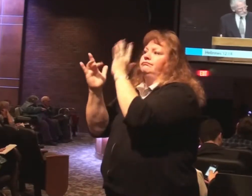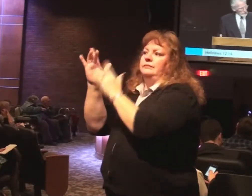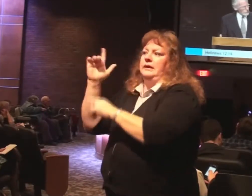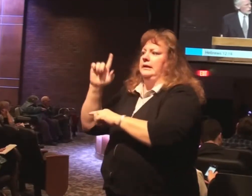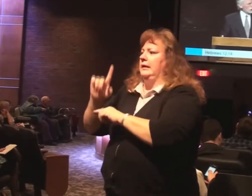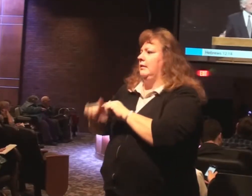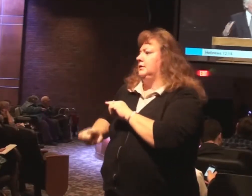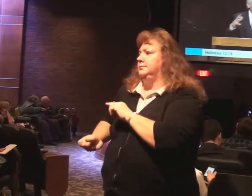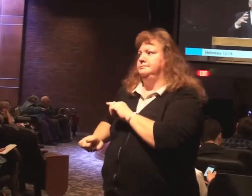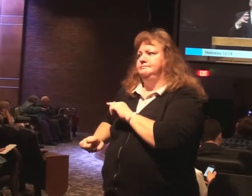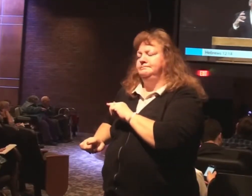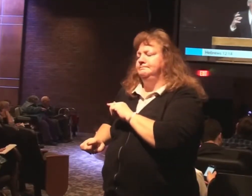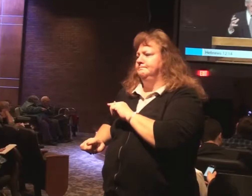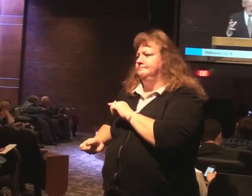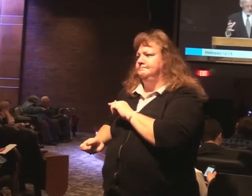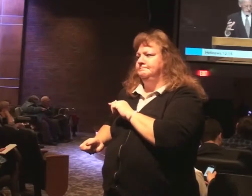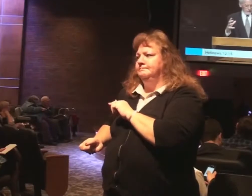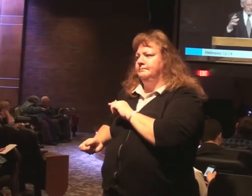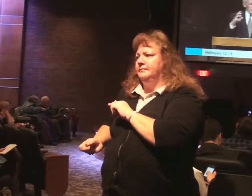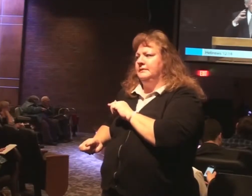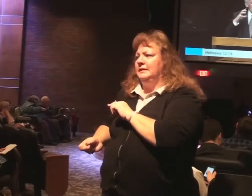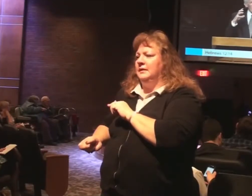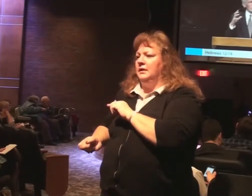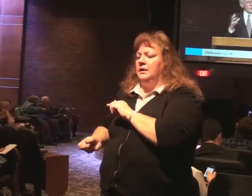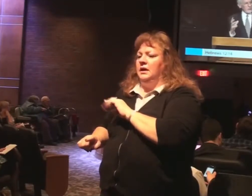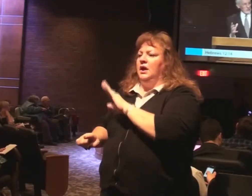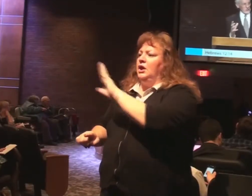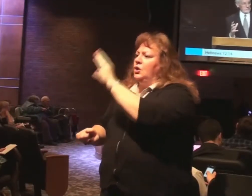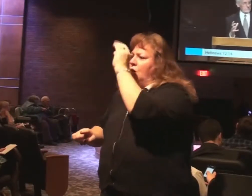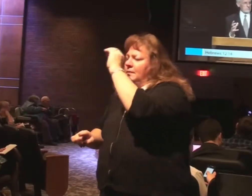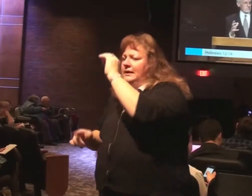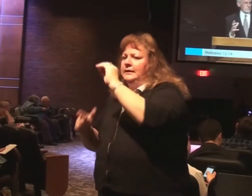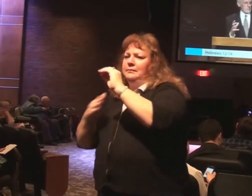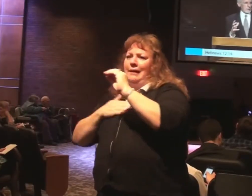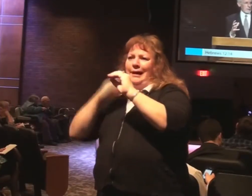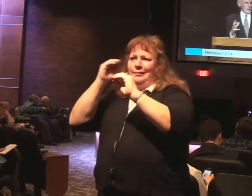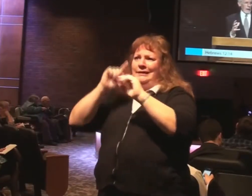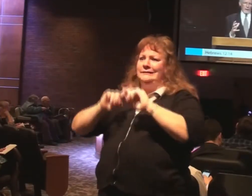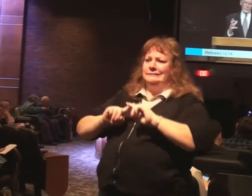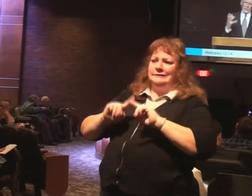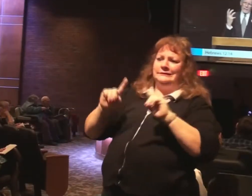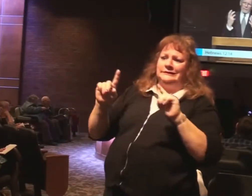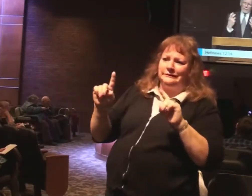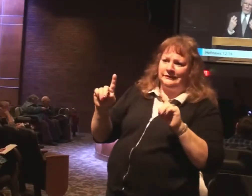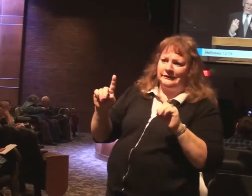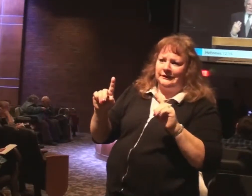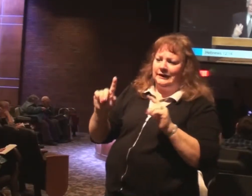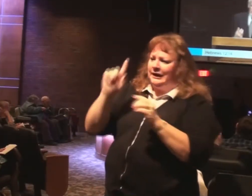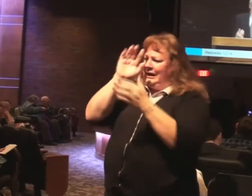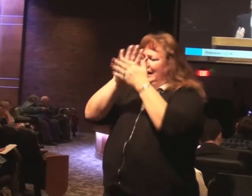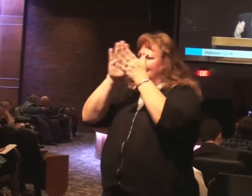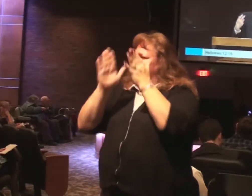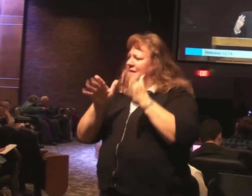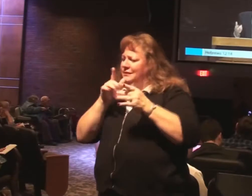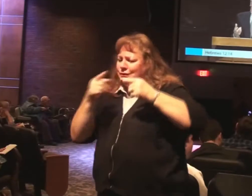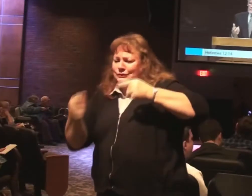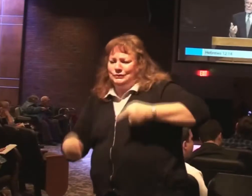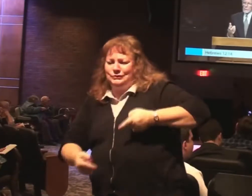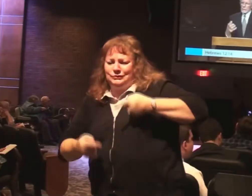You know. Differences of opinion. And believers who are struggling. Who are not as mature.